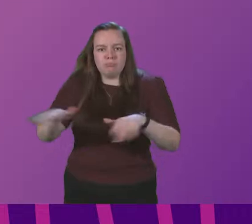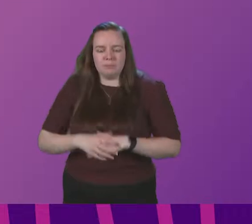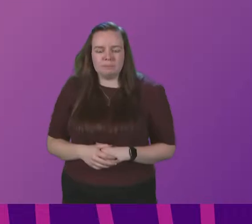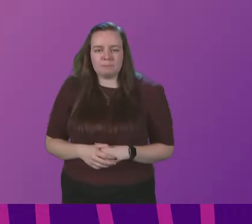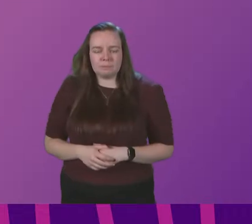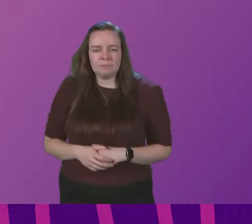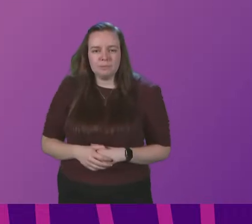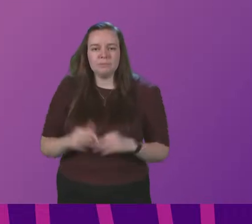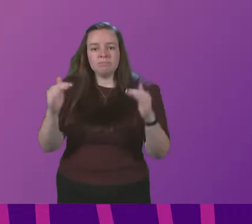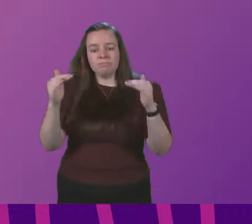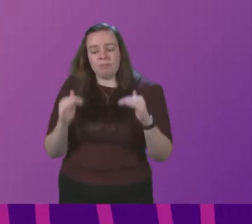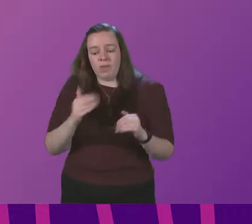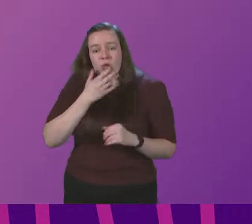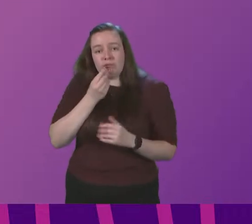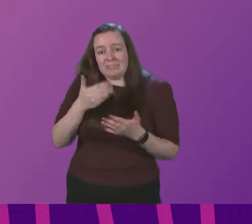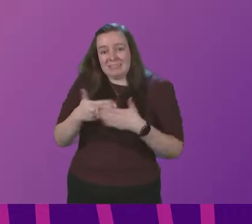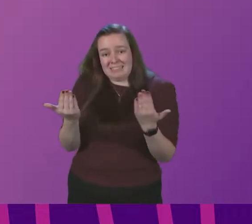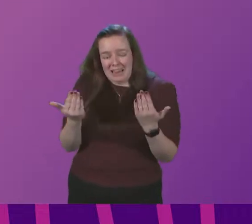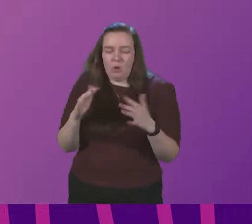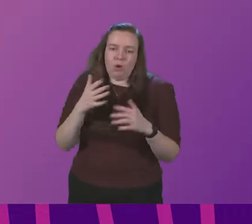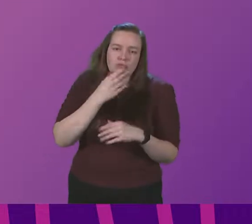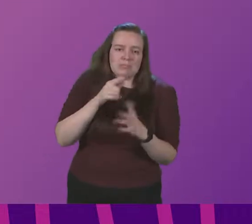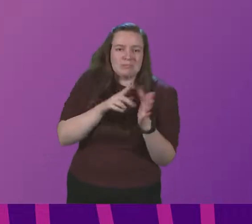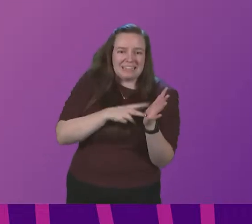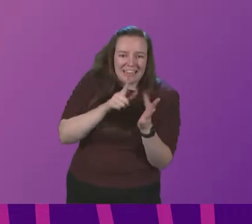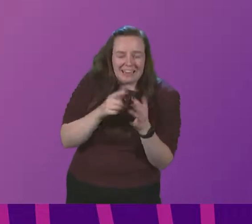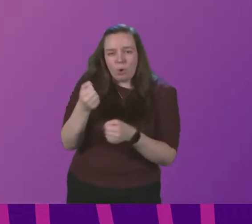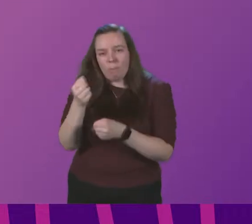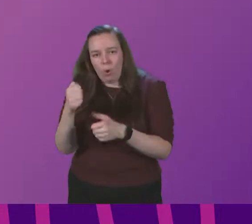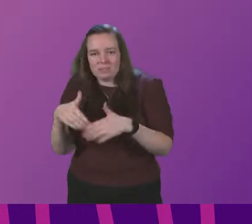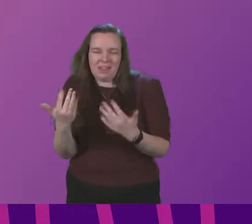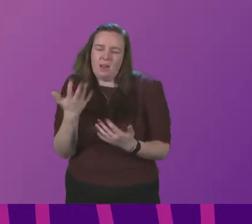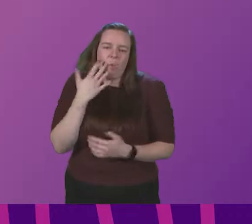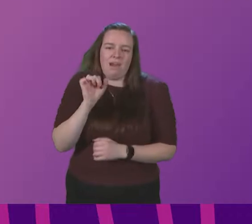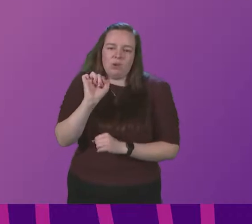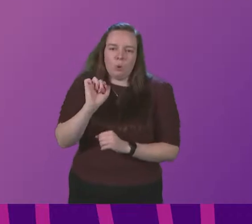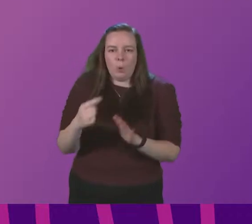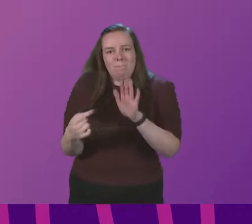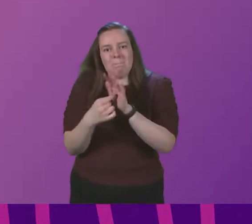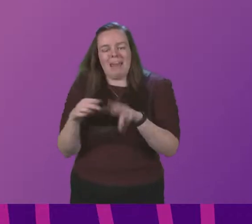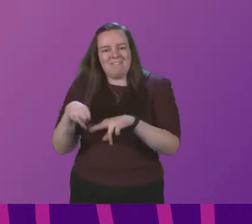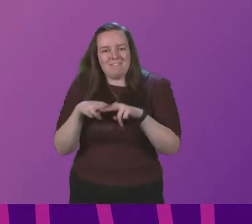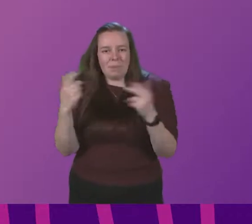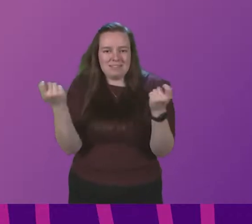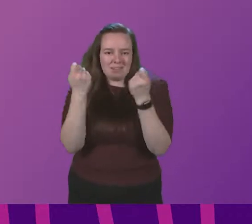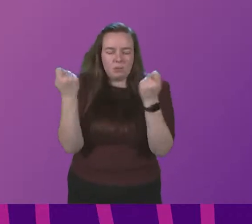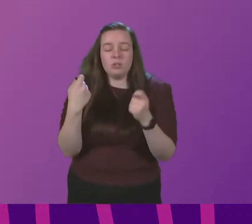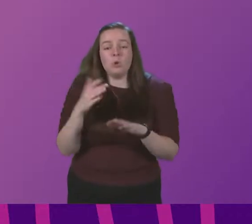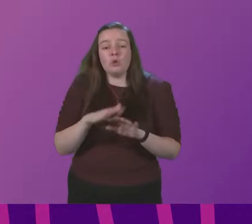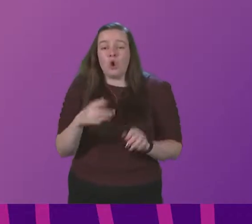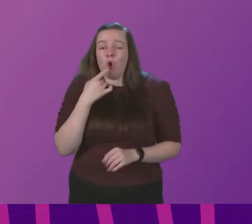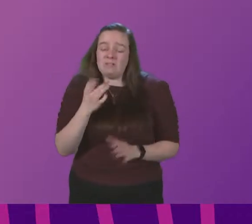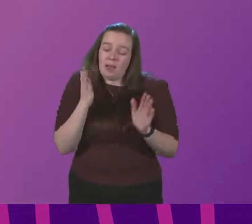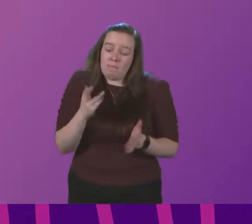Turning to Christmas Day specifically or Christmas Eve or Boxing Day or whenever you have your main family celebration, we are not asking you to cancel